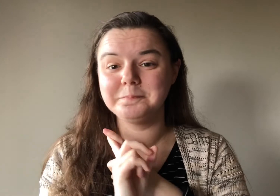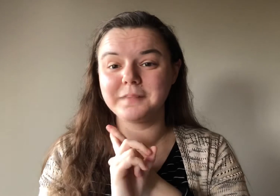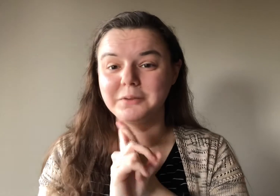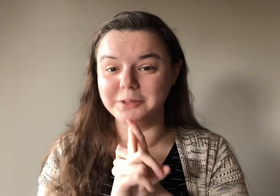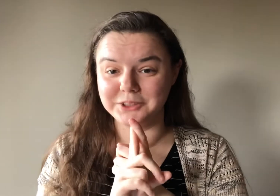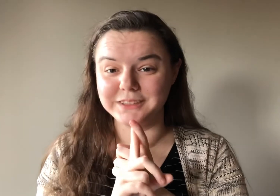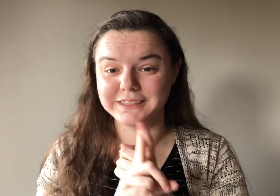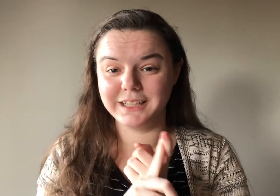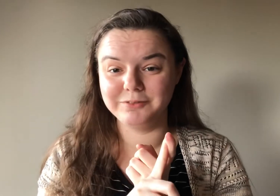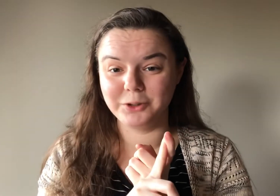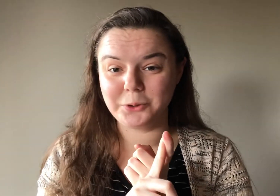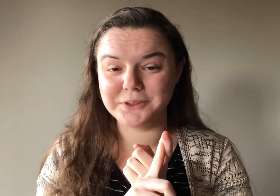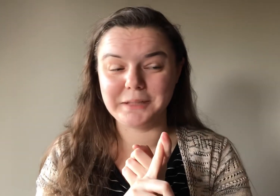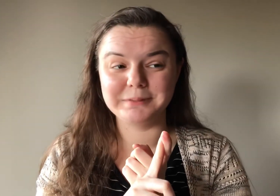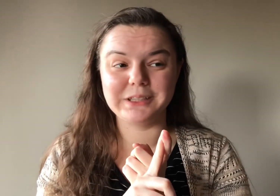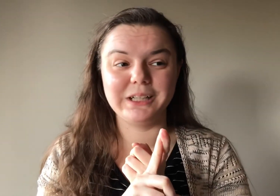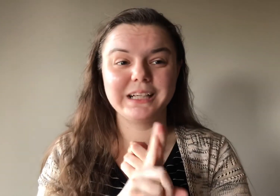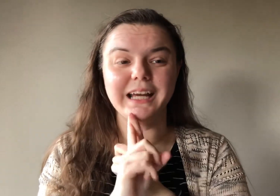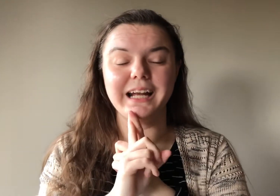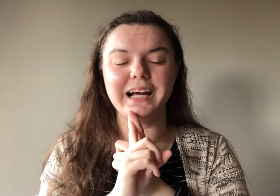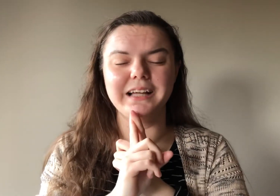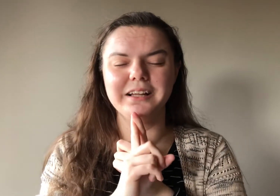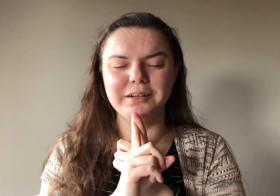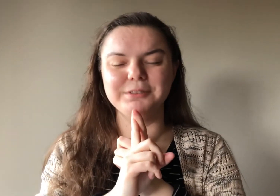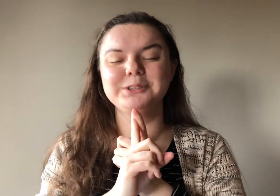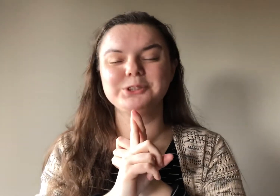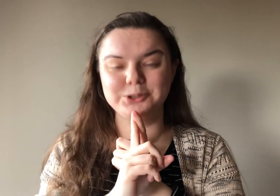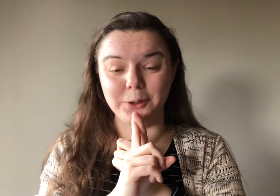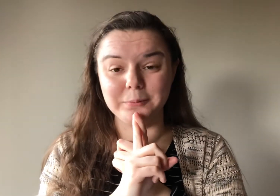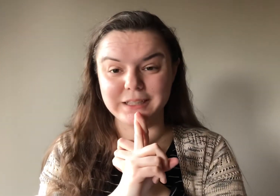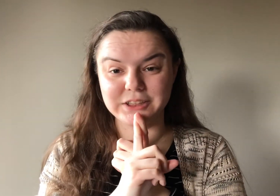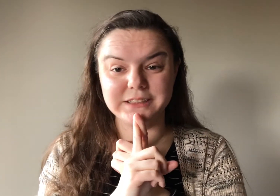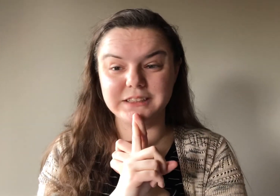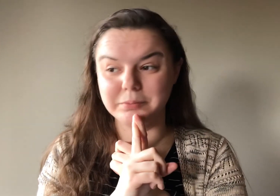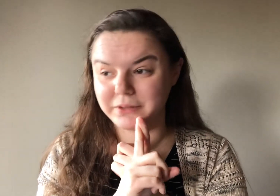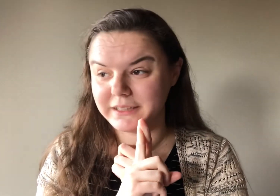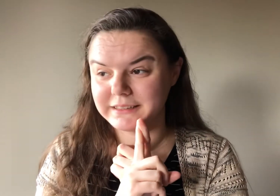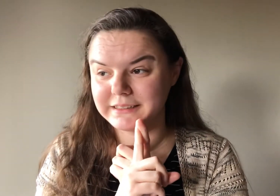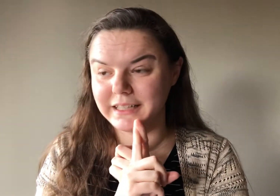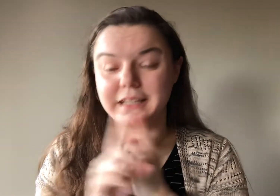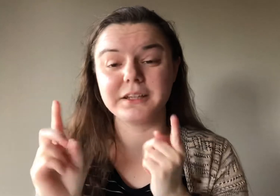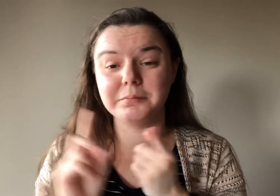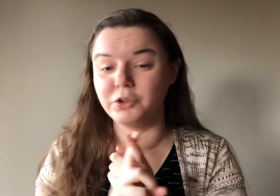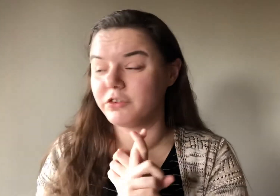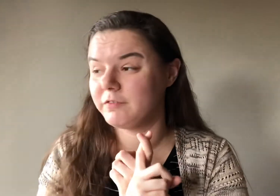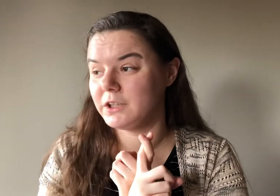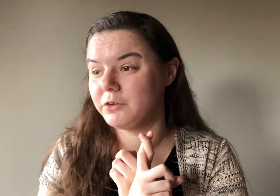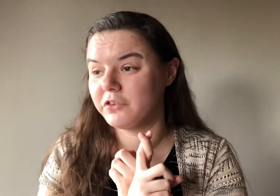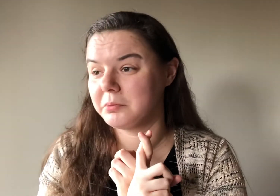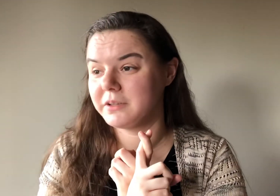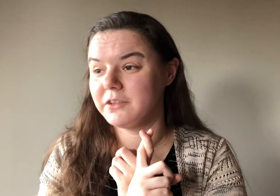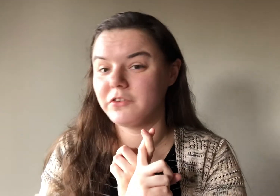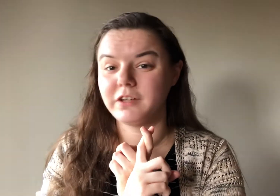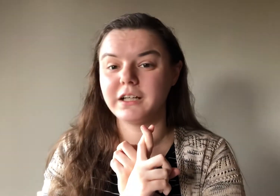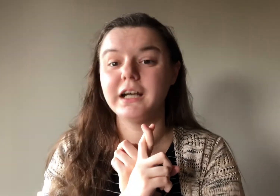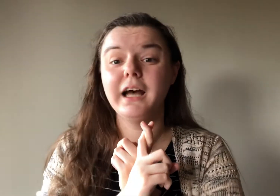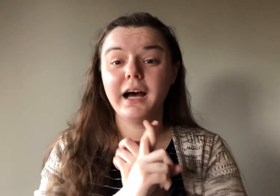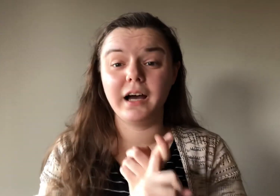which is a vocal team song, and I love it so much. It's the prettiest thing. The music video is the prettiest thing. I